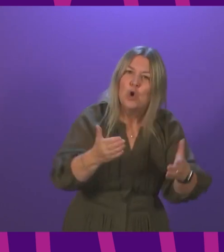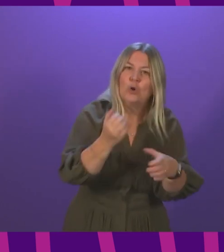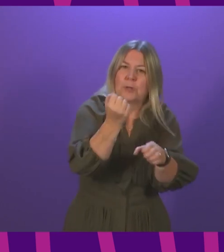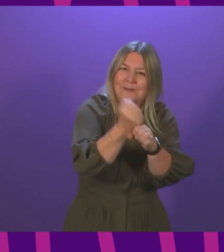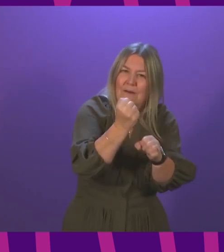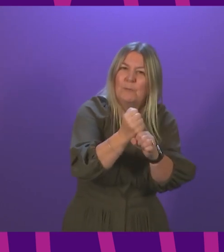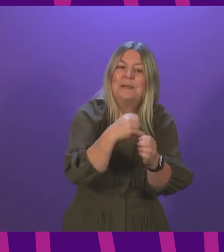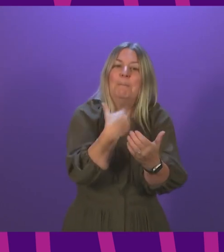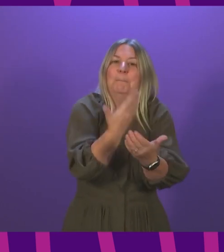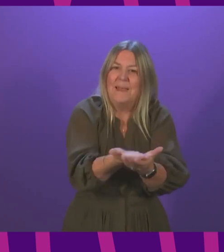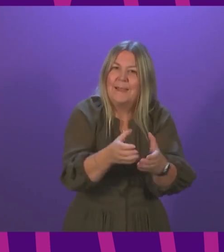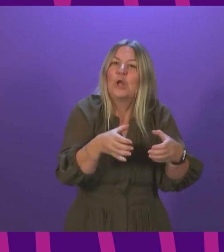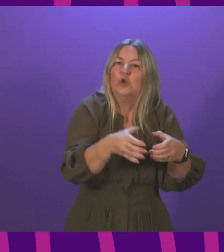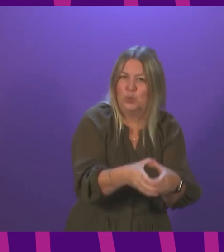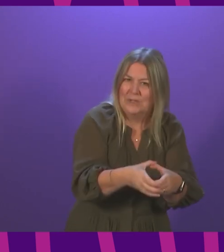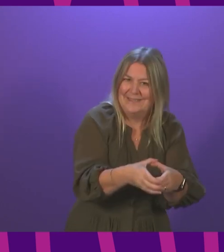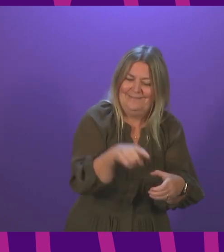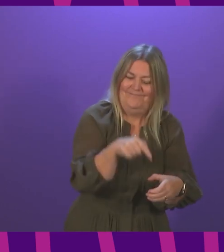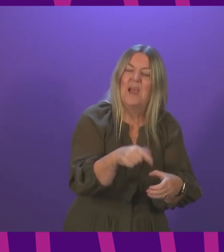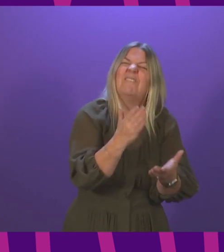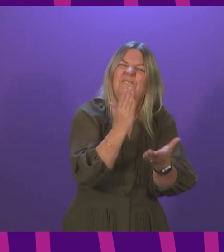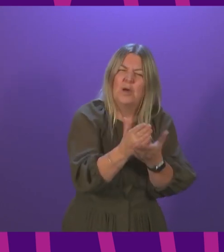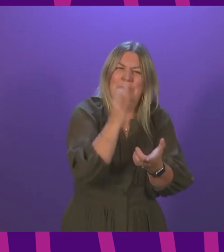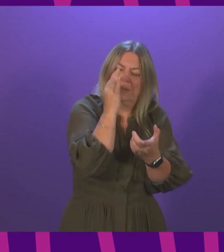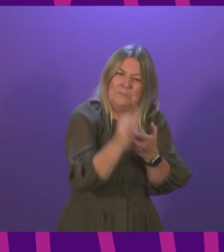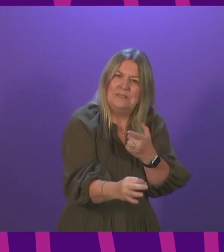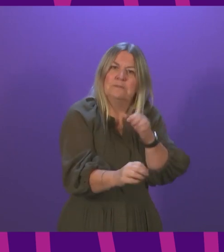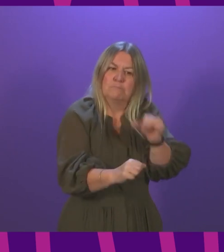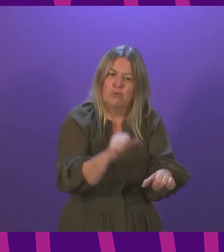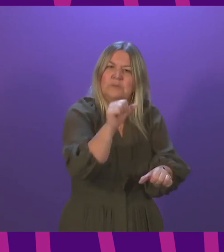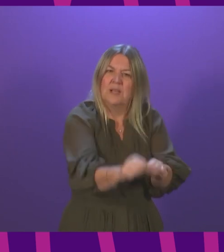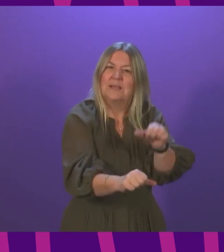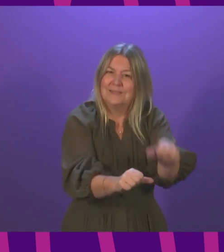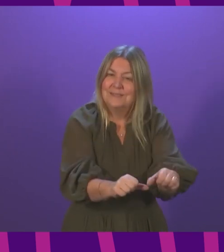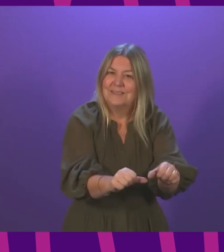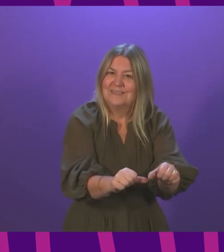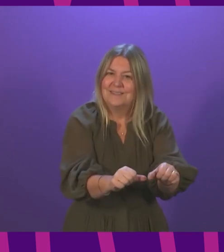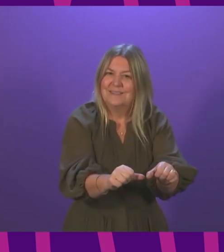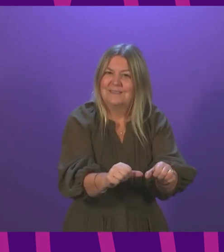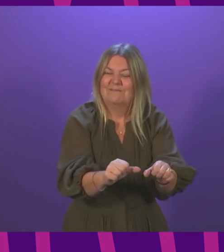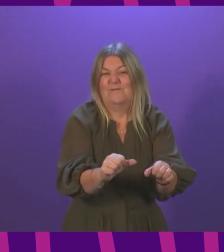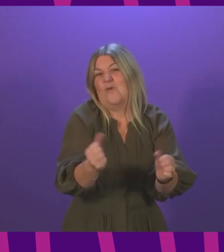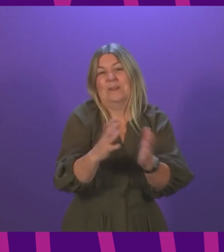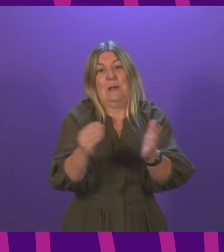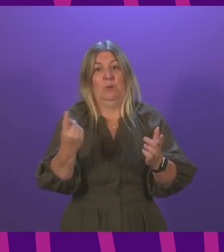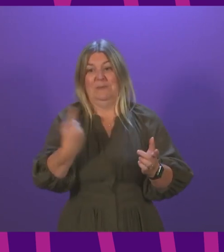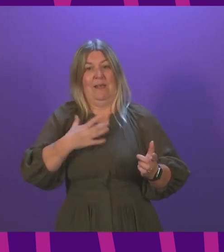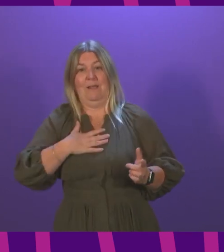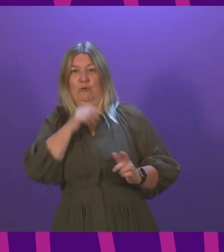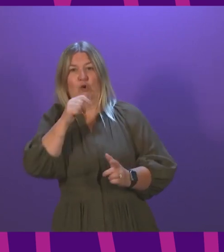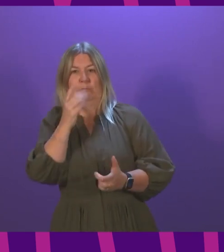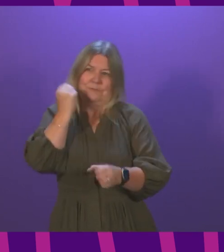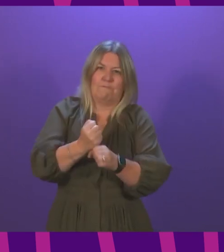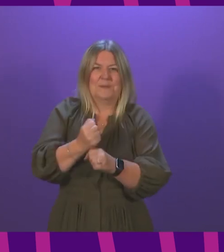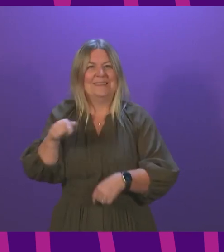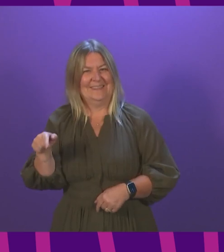which the Parliament supports, sets out a very specific process for those not in Government to go forward with. But we have heard